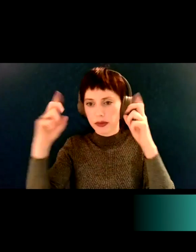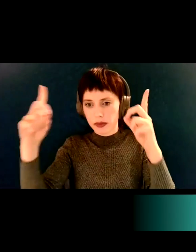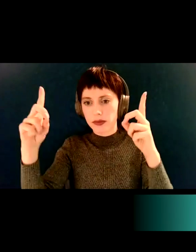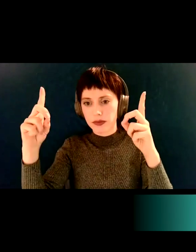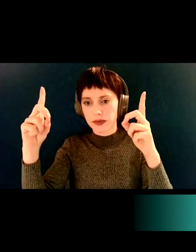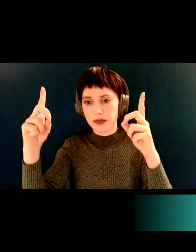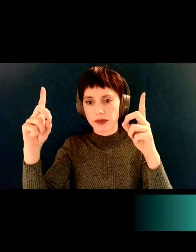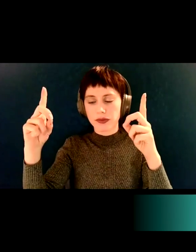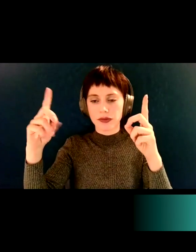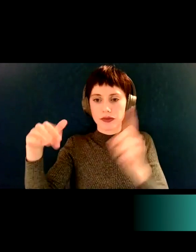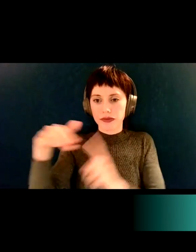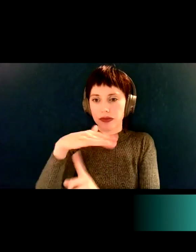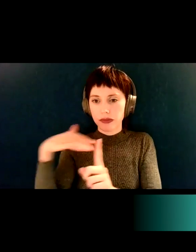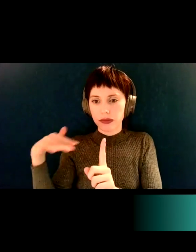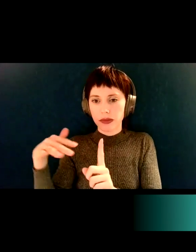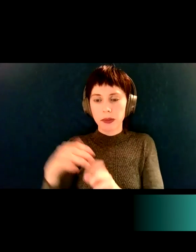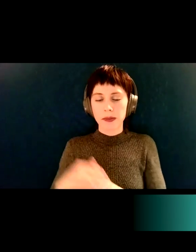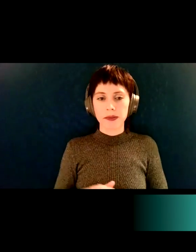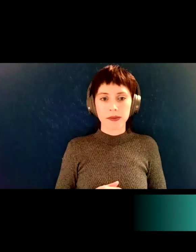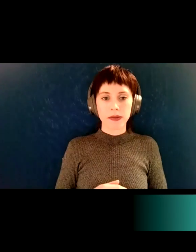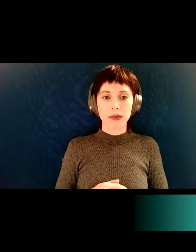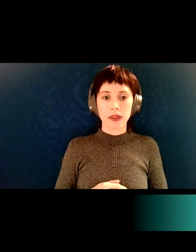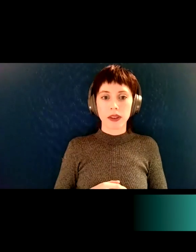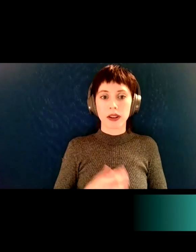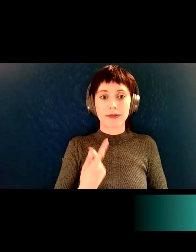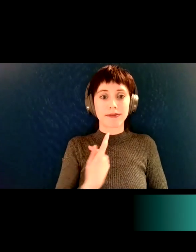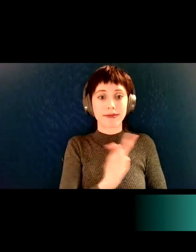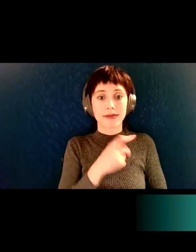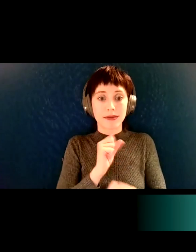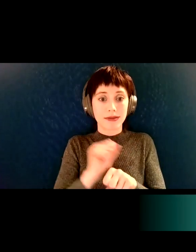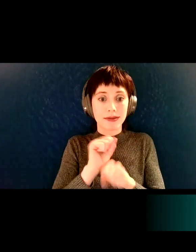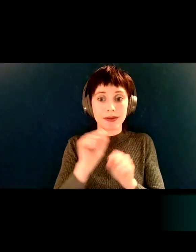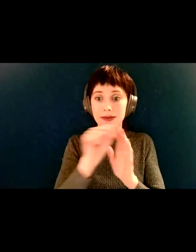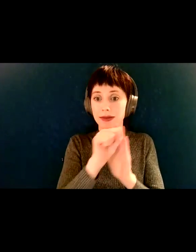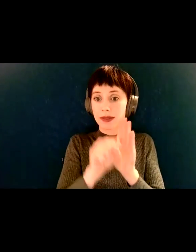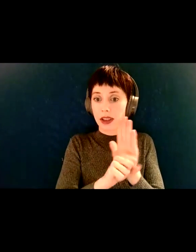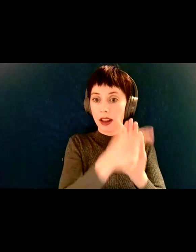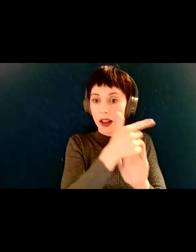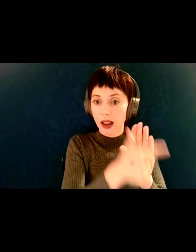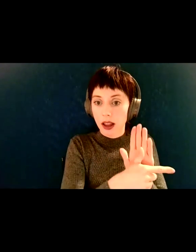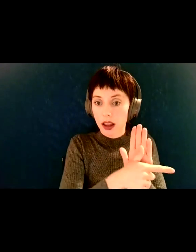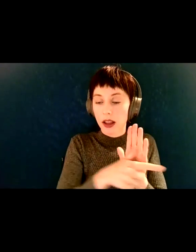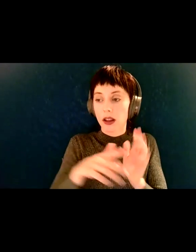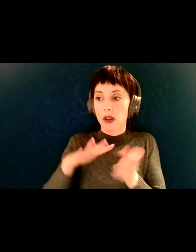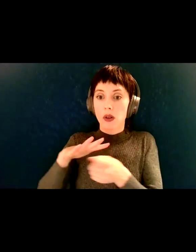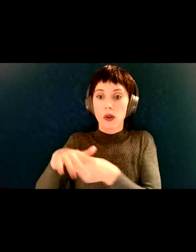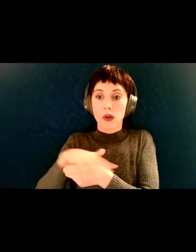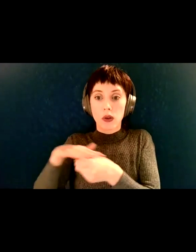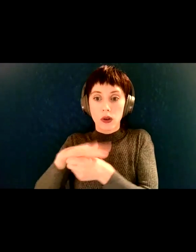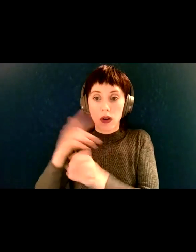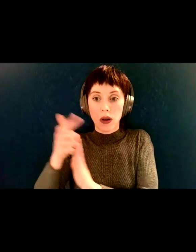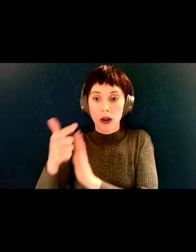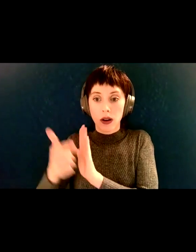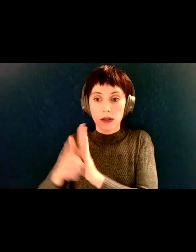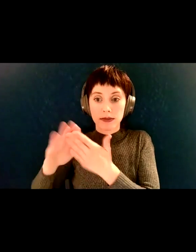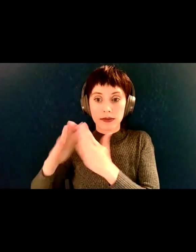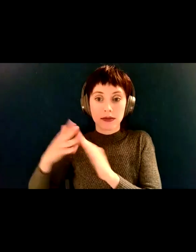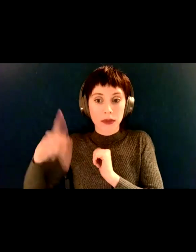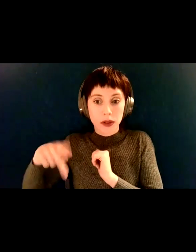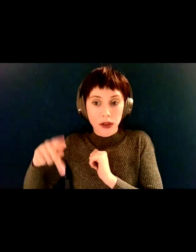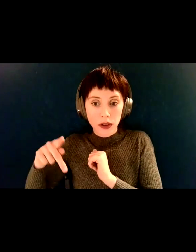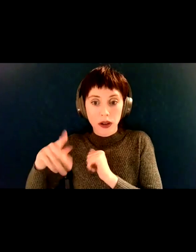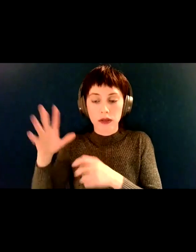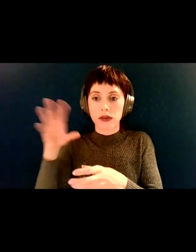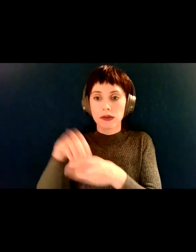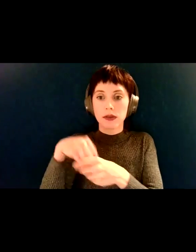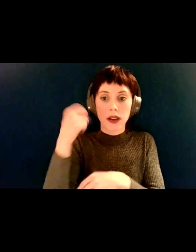uh, we, we pass state laws. We work on local laws here in the city of Portland. We do quite a bit of activists and organizing